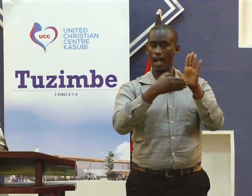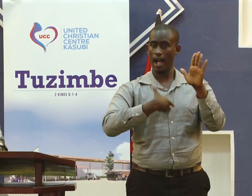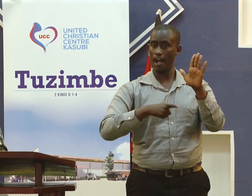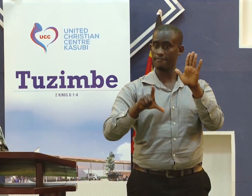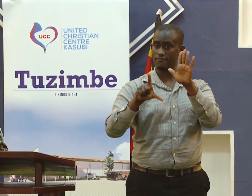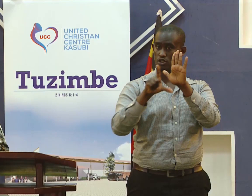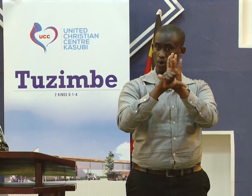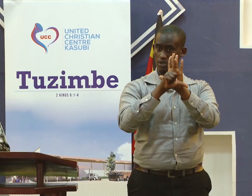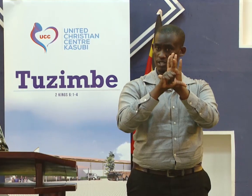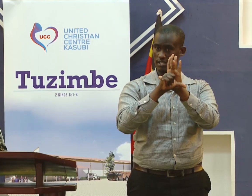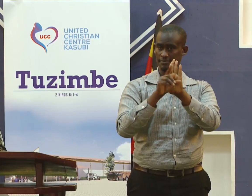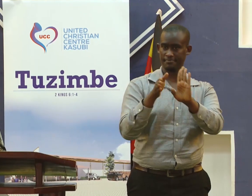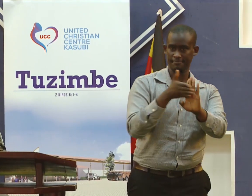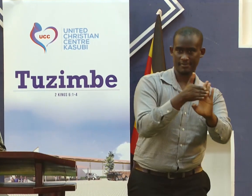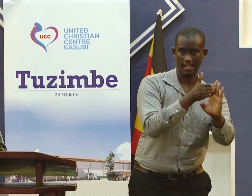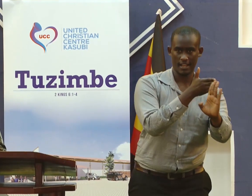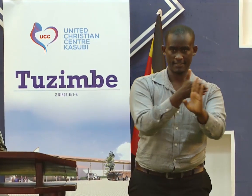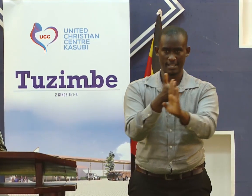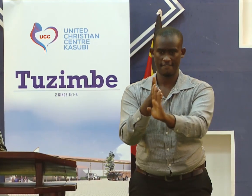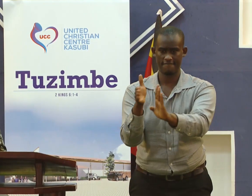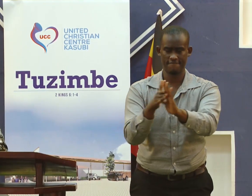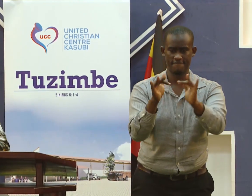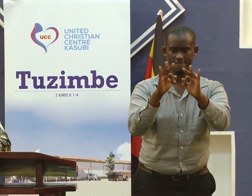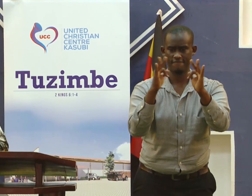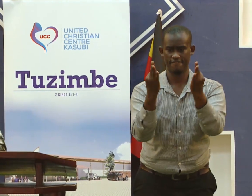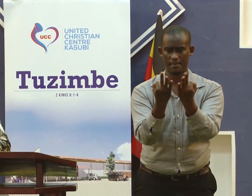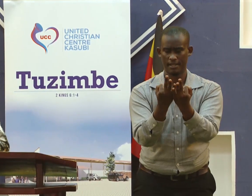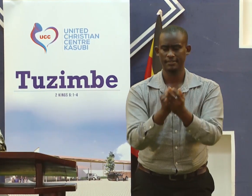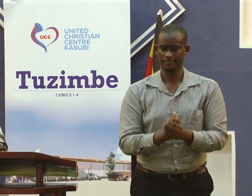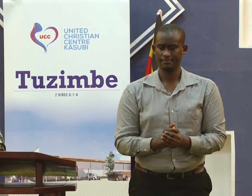They have rules and regulations governing the family.